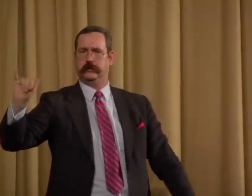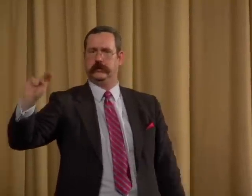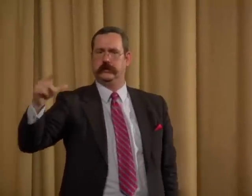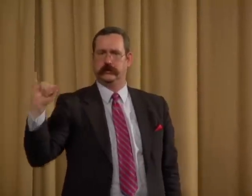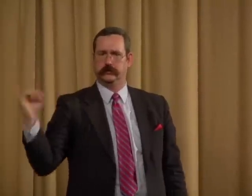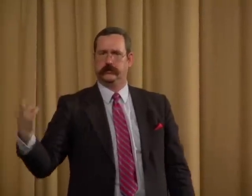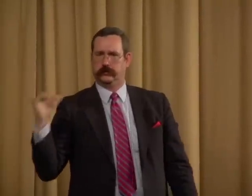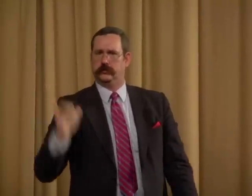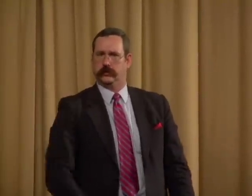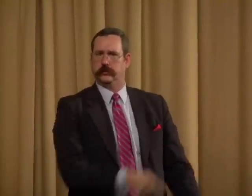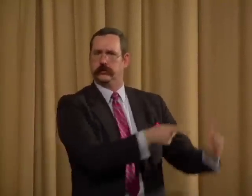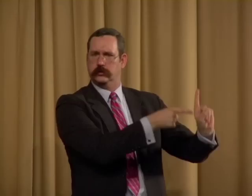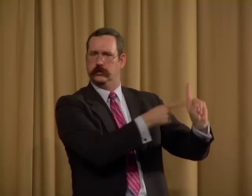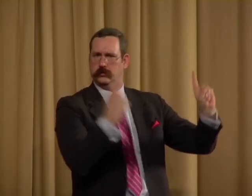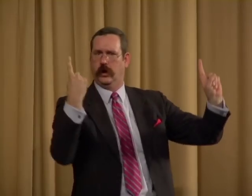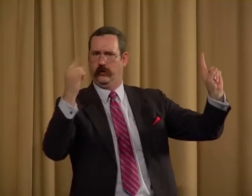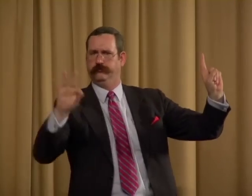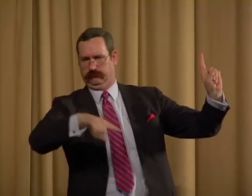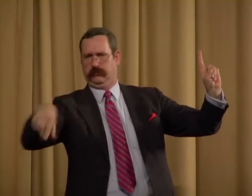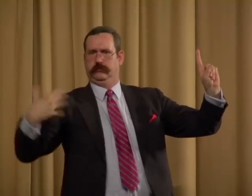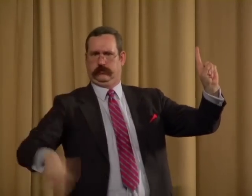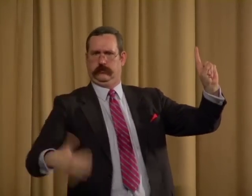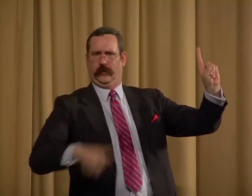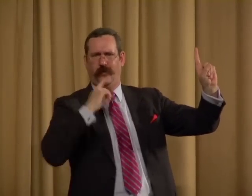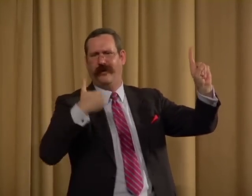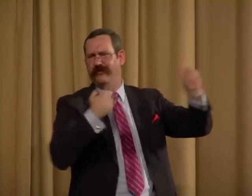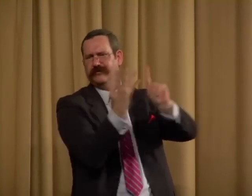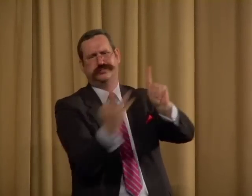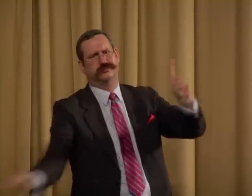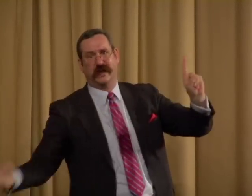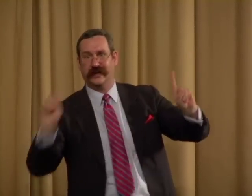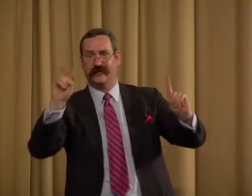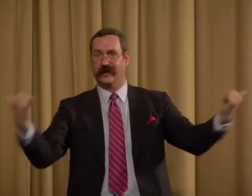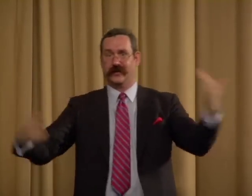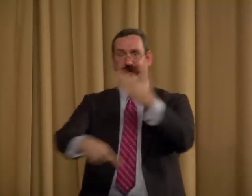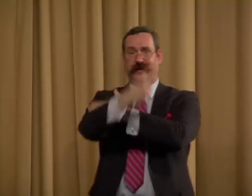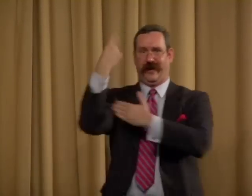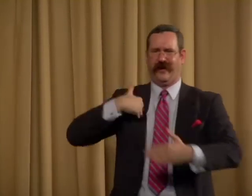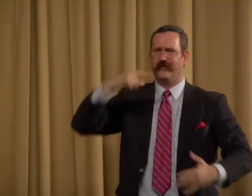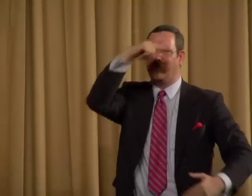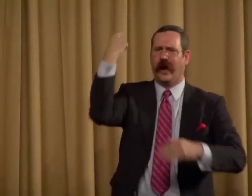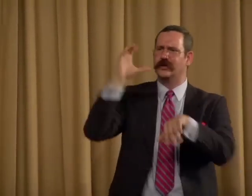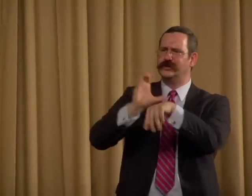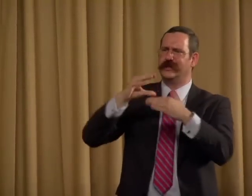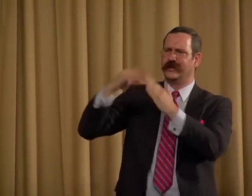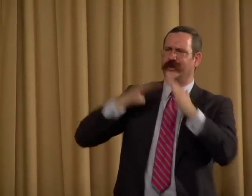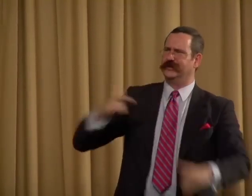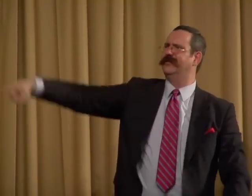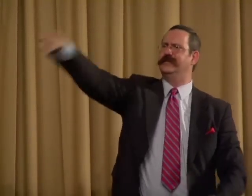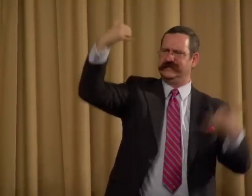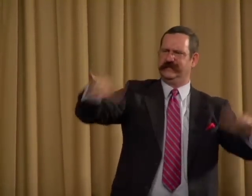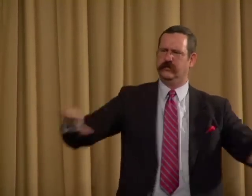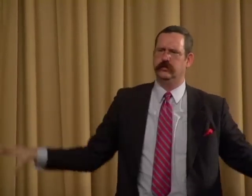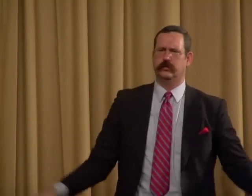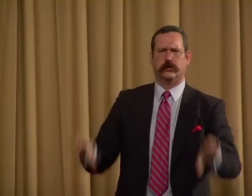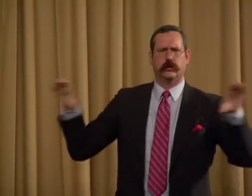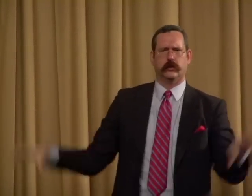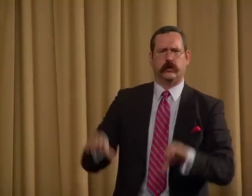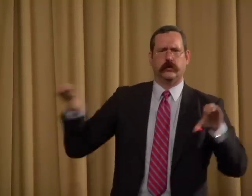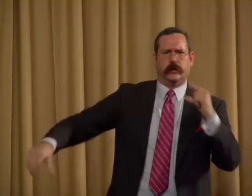Martin Luther King, Jr., was a pastor as well. There were many people within the black community who were leaders